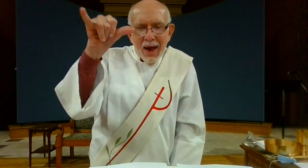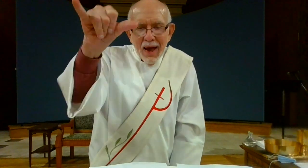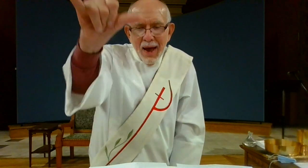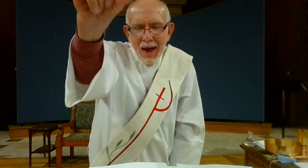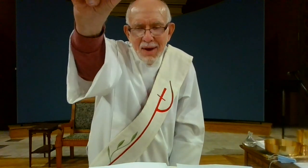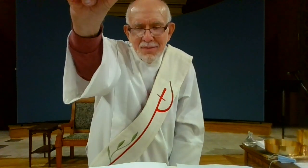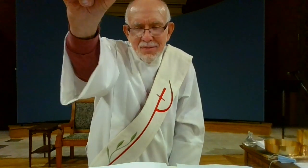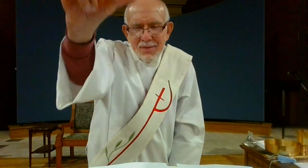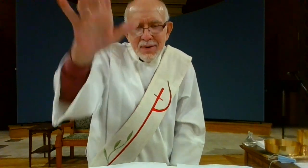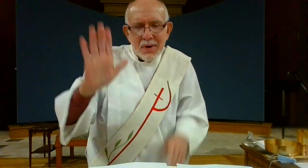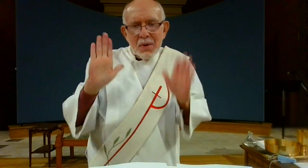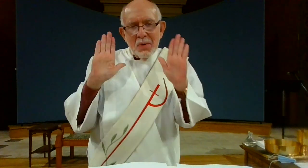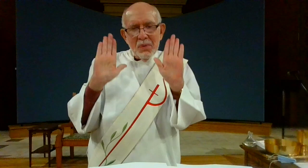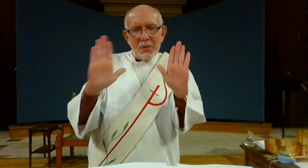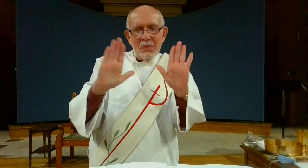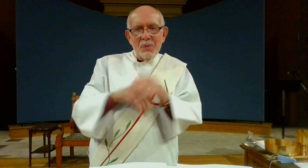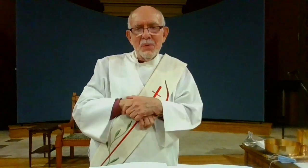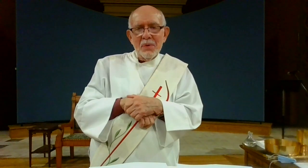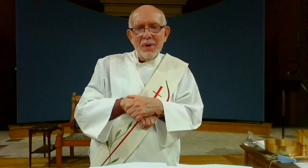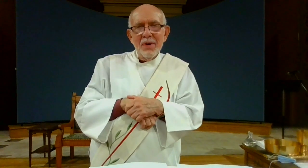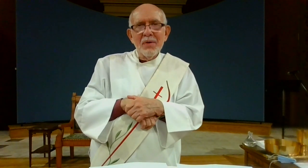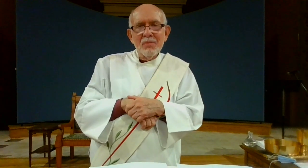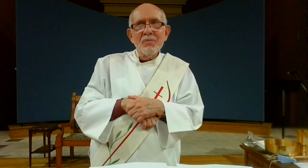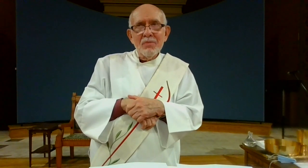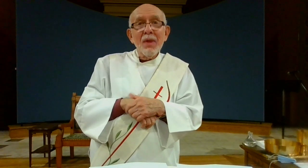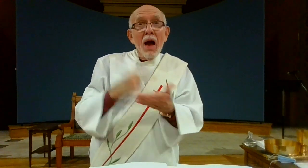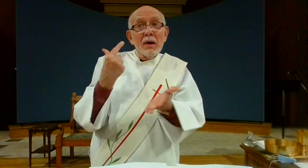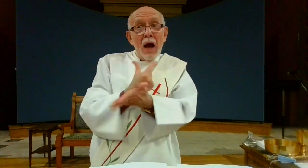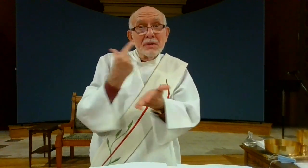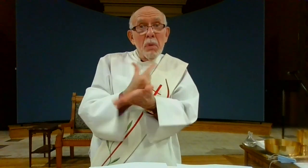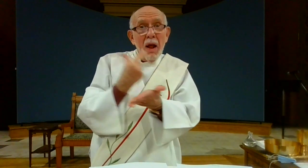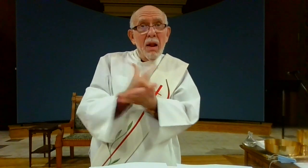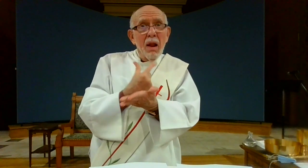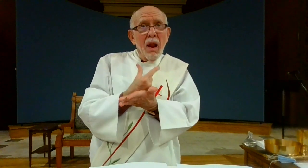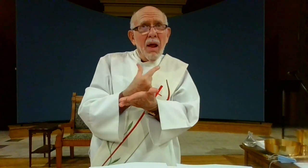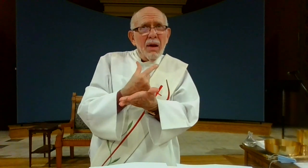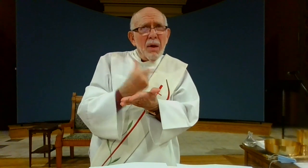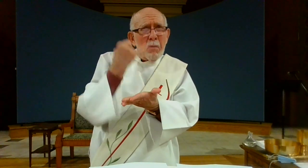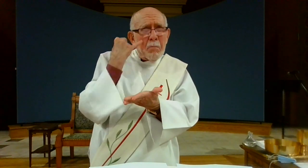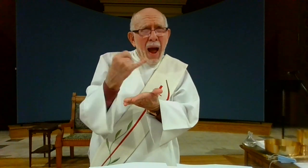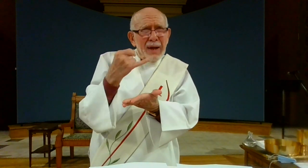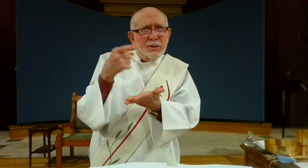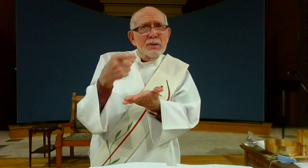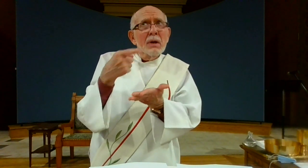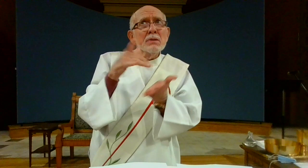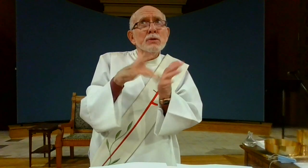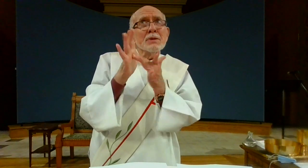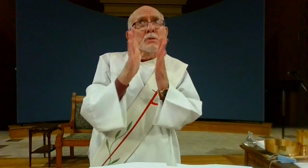and loves us forever after it's wonderful news in the gospel can you imagine